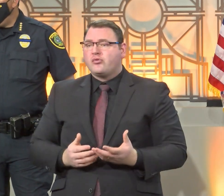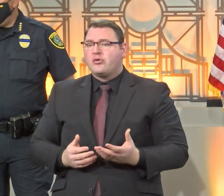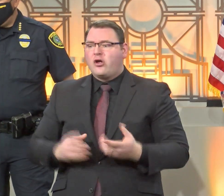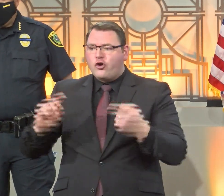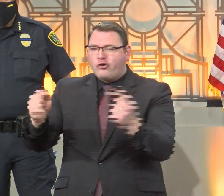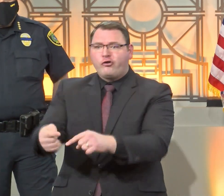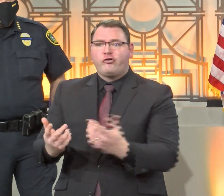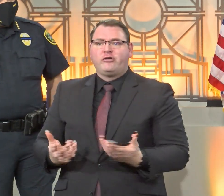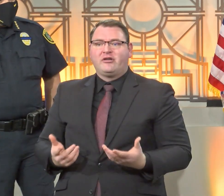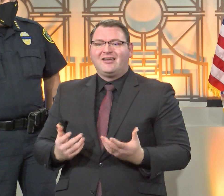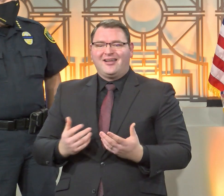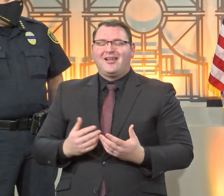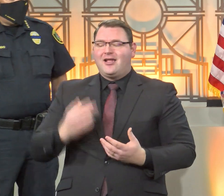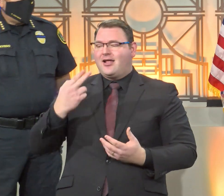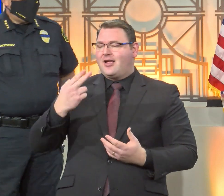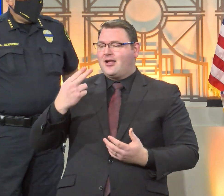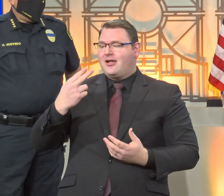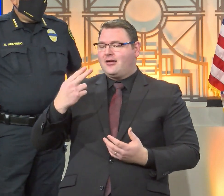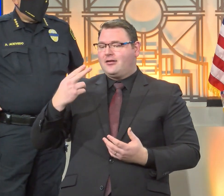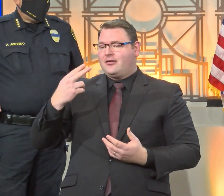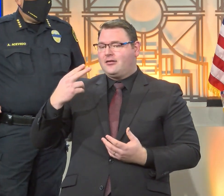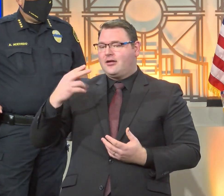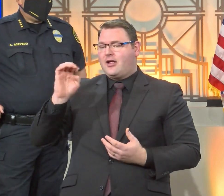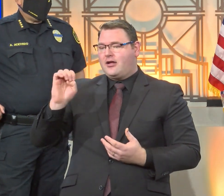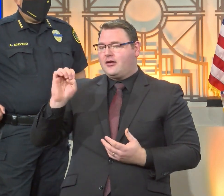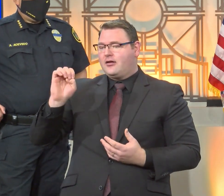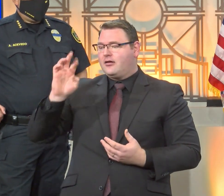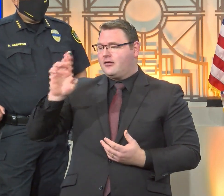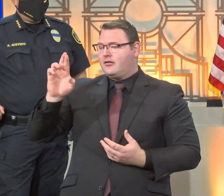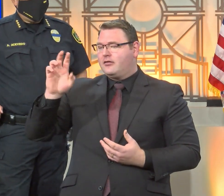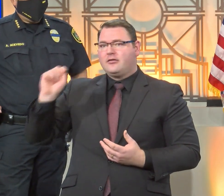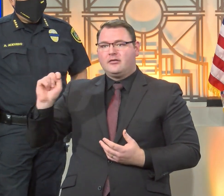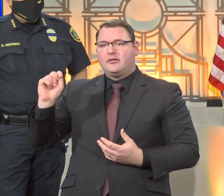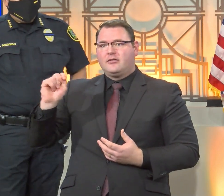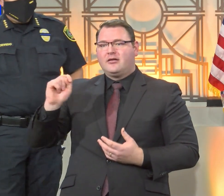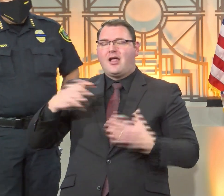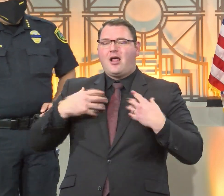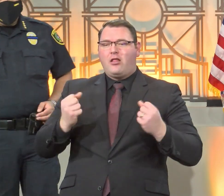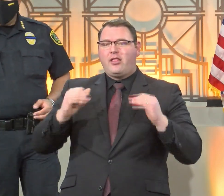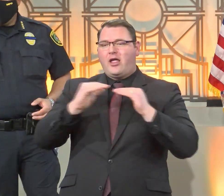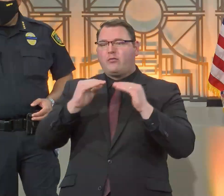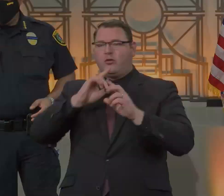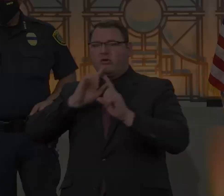the her task force is also channeling many of their efforts to address the needs of people who are on the streets.